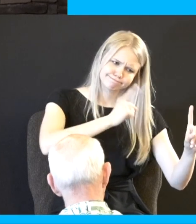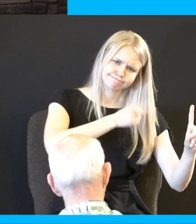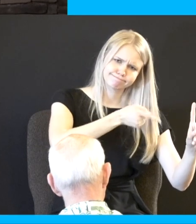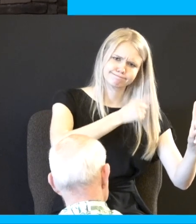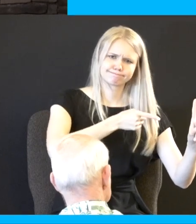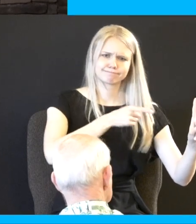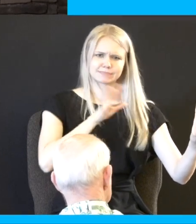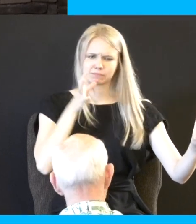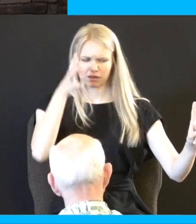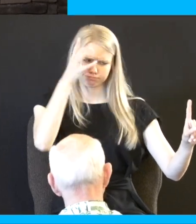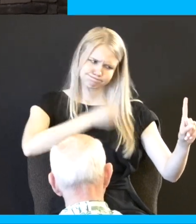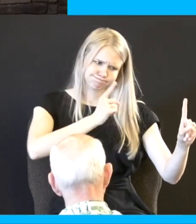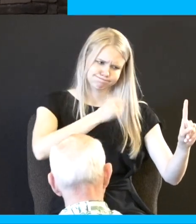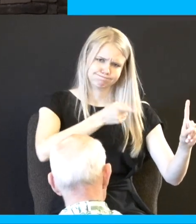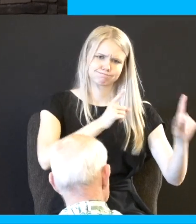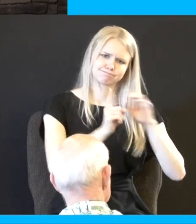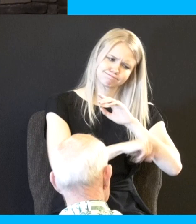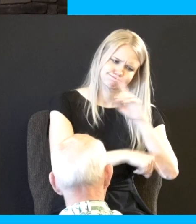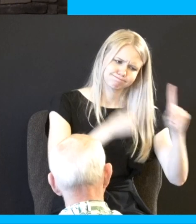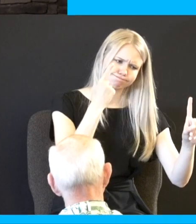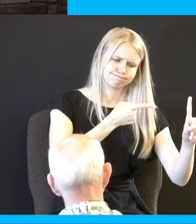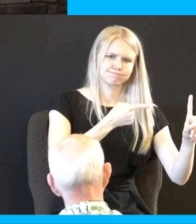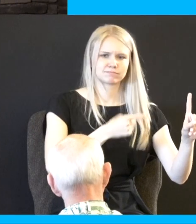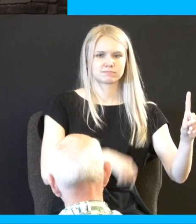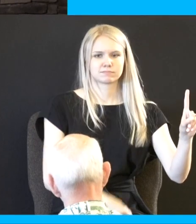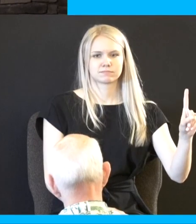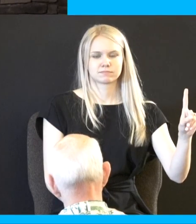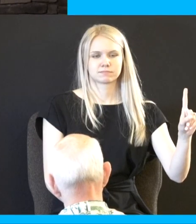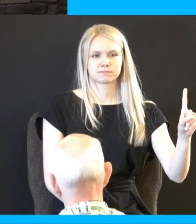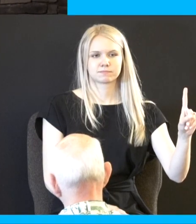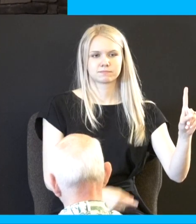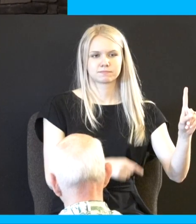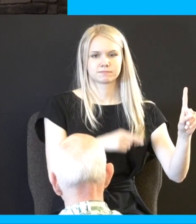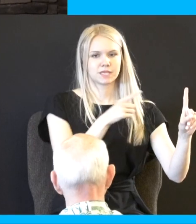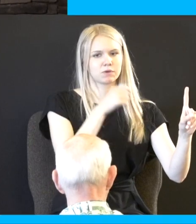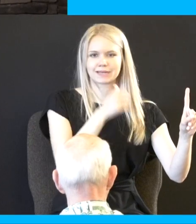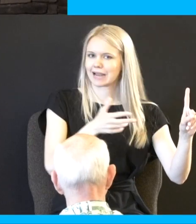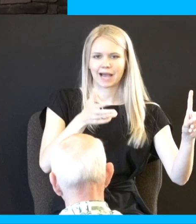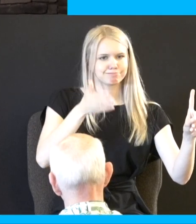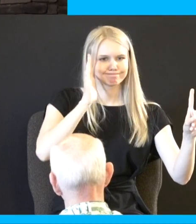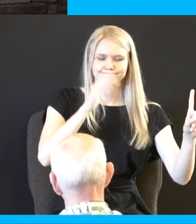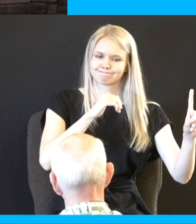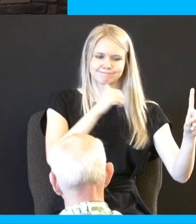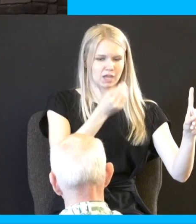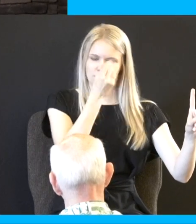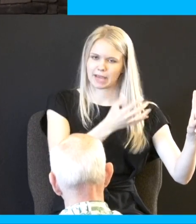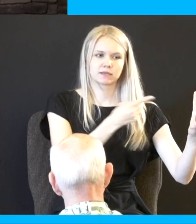when they've chastened him he will not hearken unto them then shall his father and his mother laid hold on him